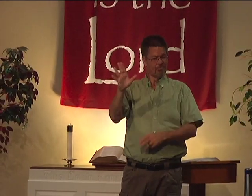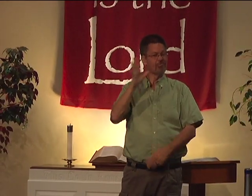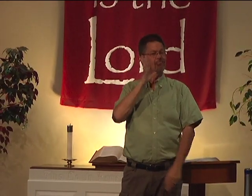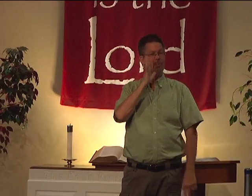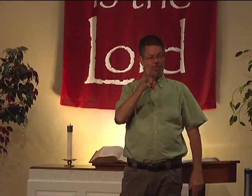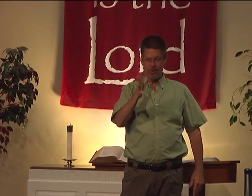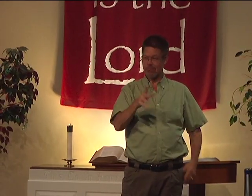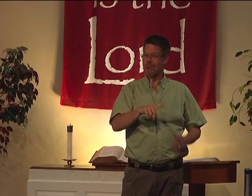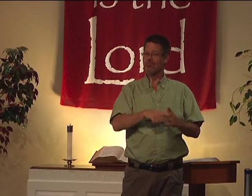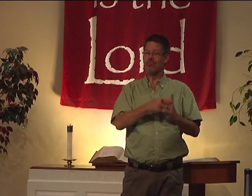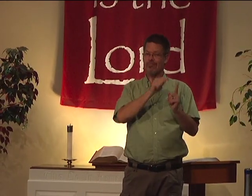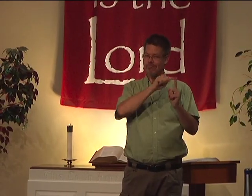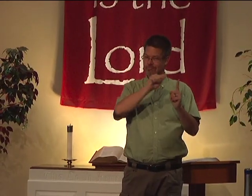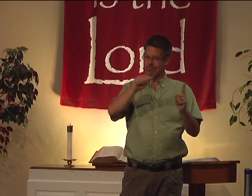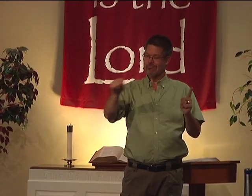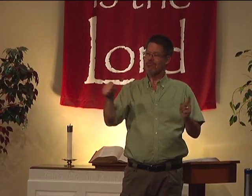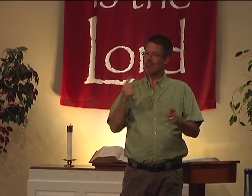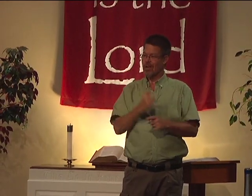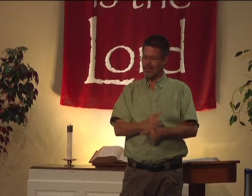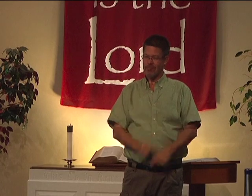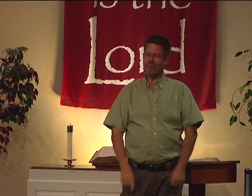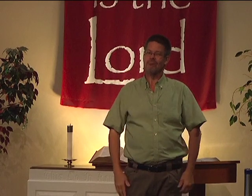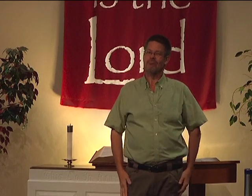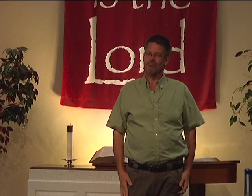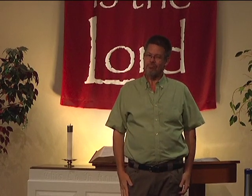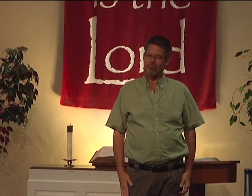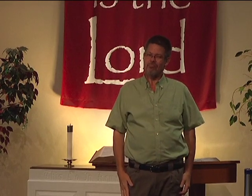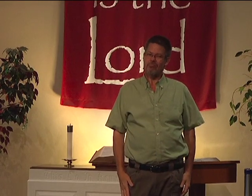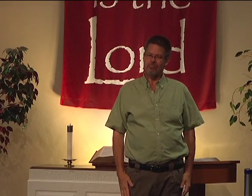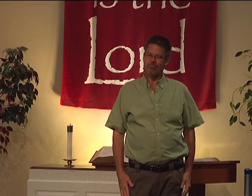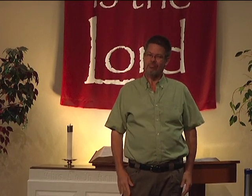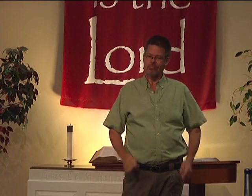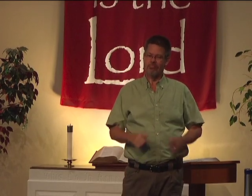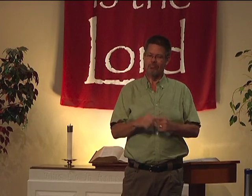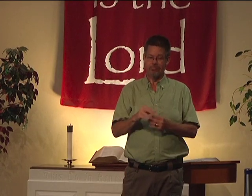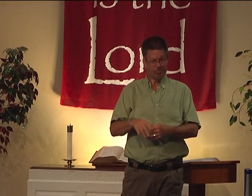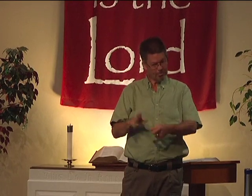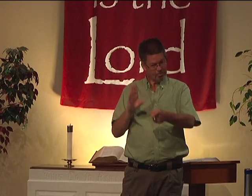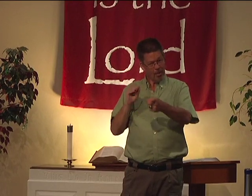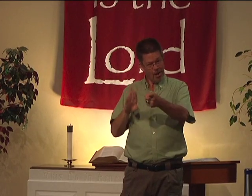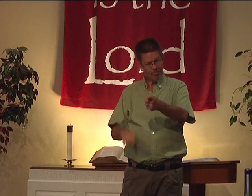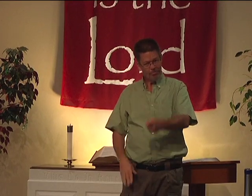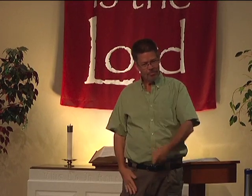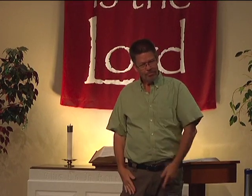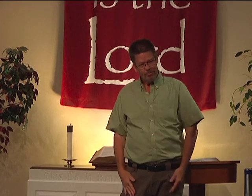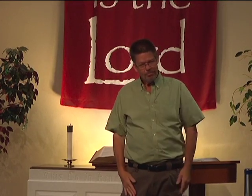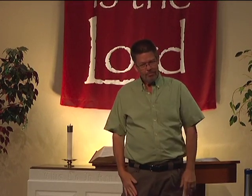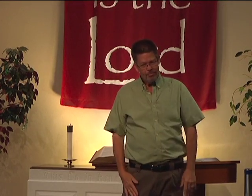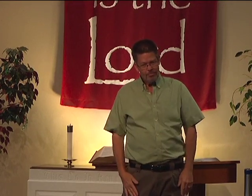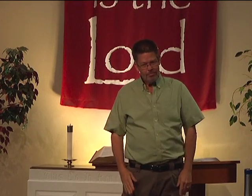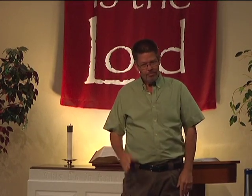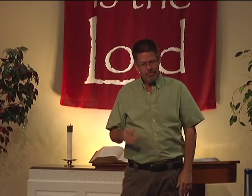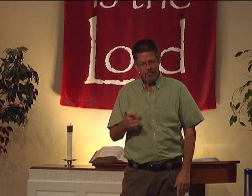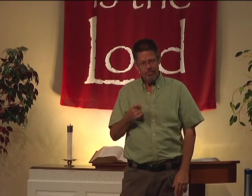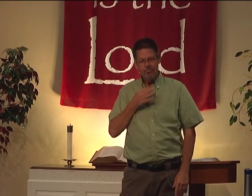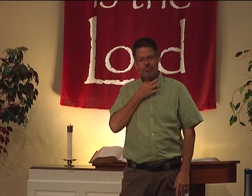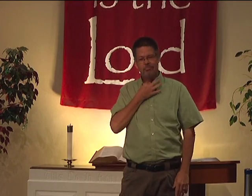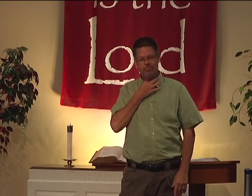Yeah. How God used the grandmother to start that originally and then worked in that way. Yes, Bob. I'm just curious.